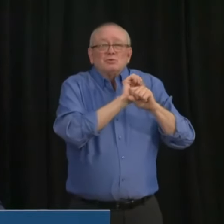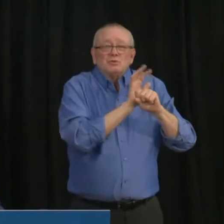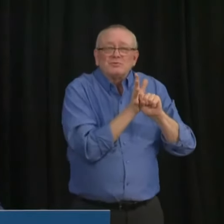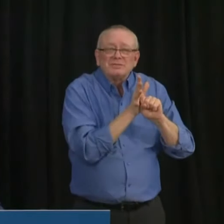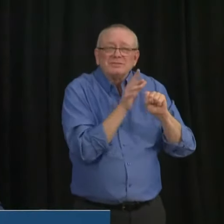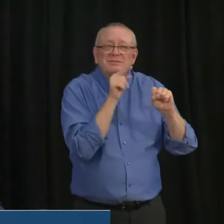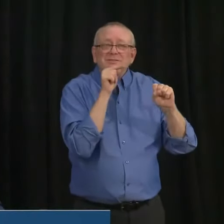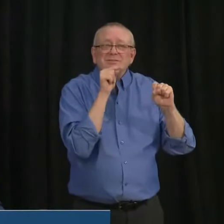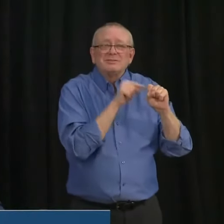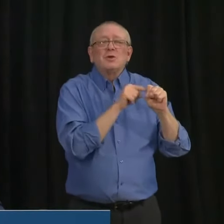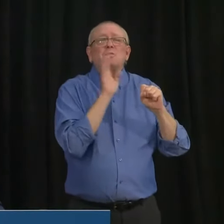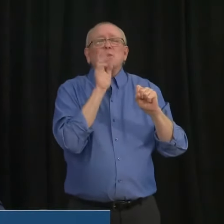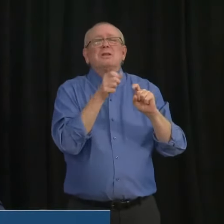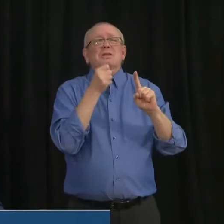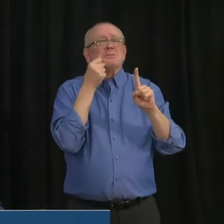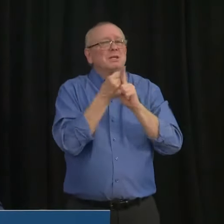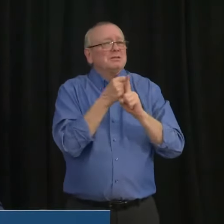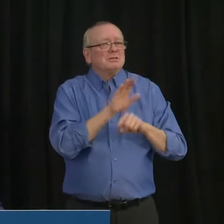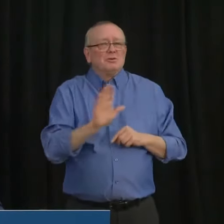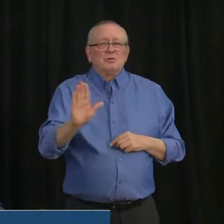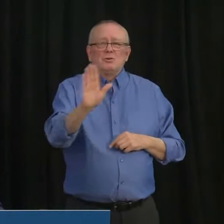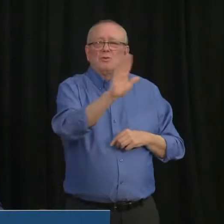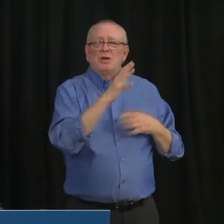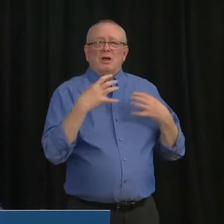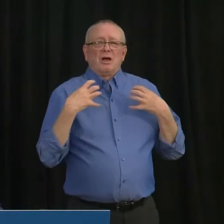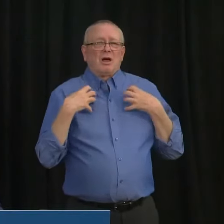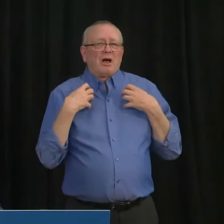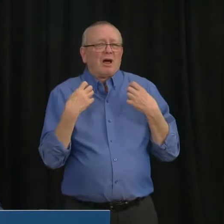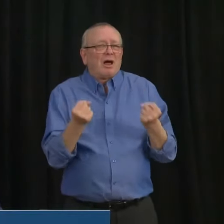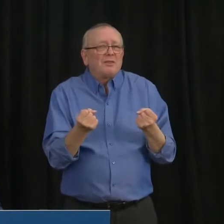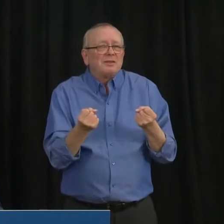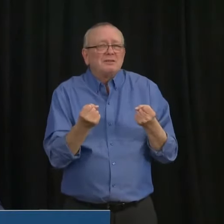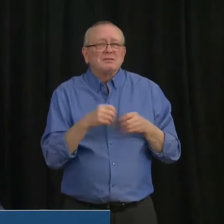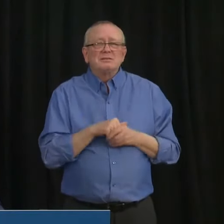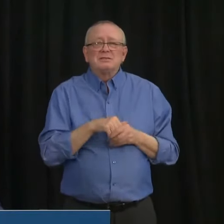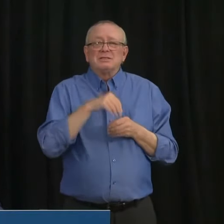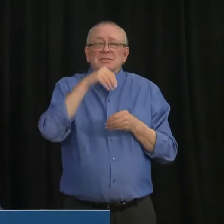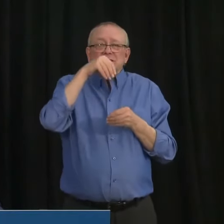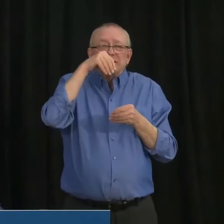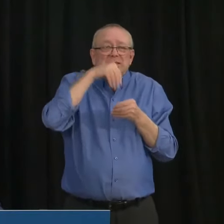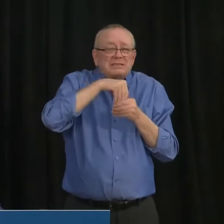holding, uh, indoor social events, they're now illegal.